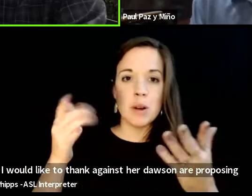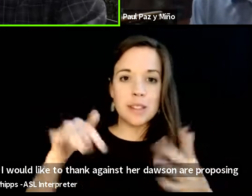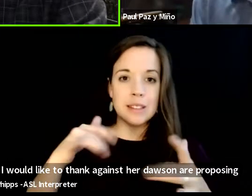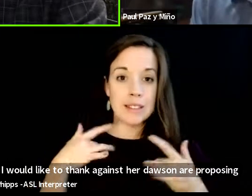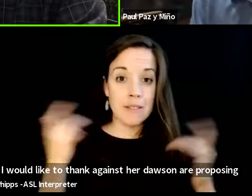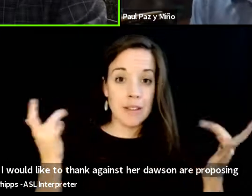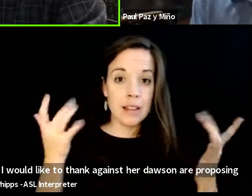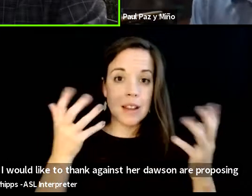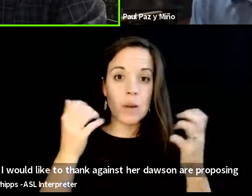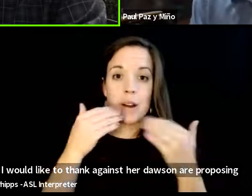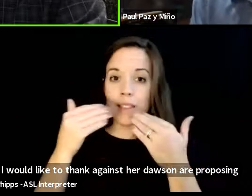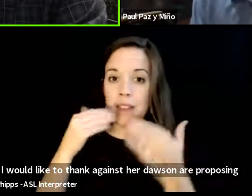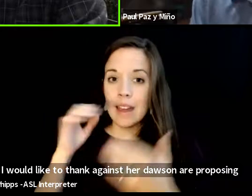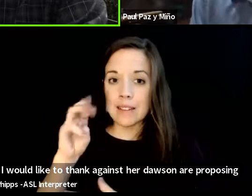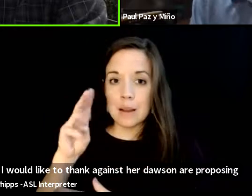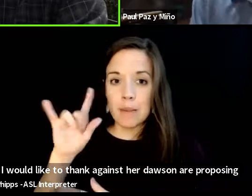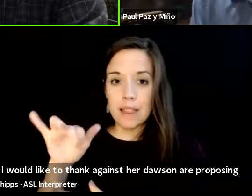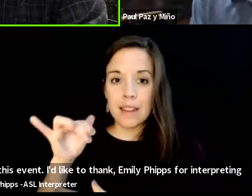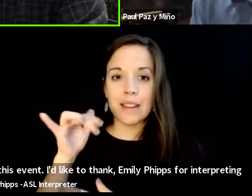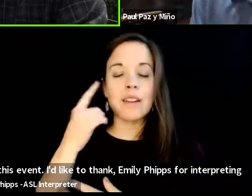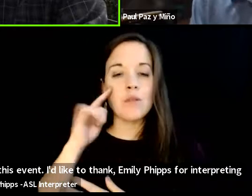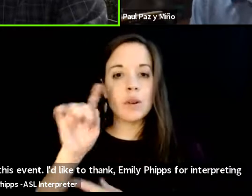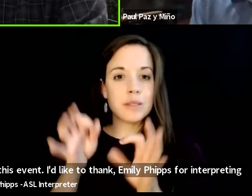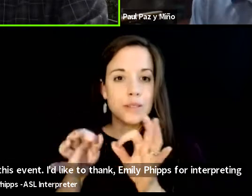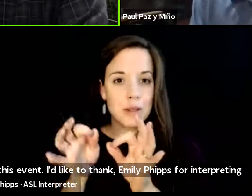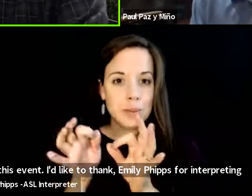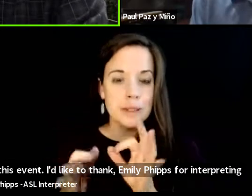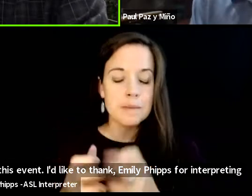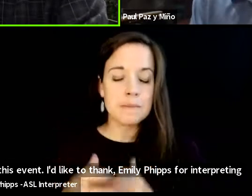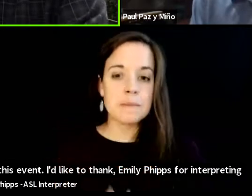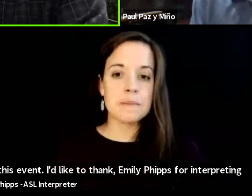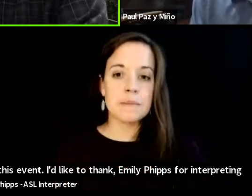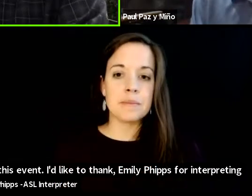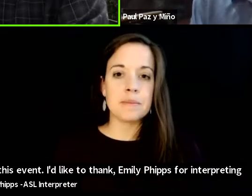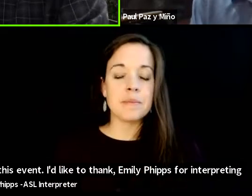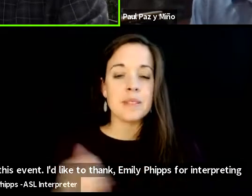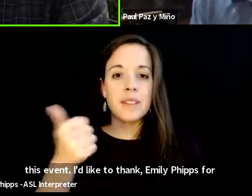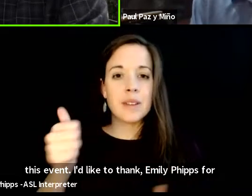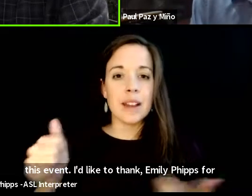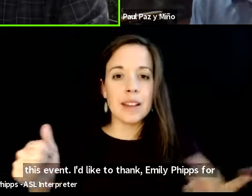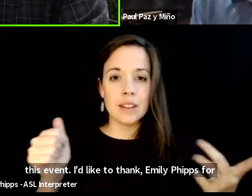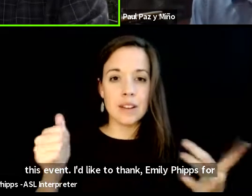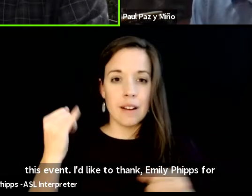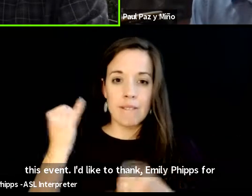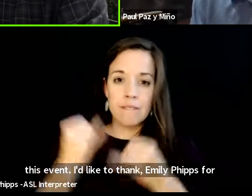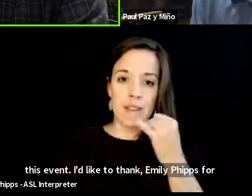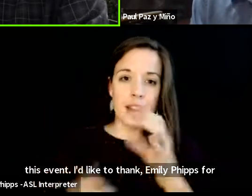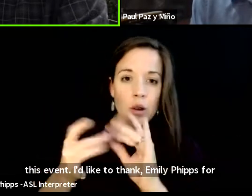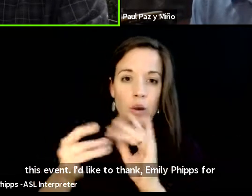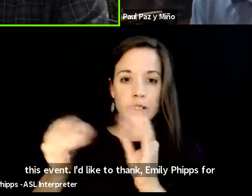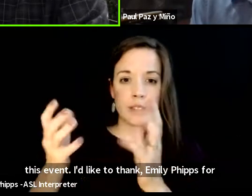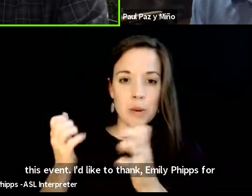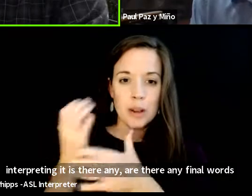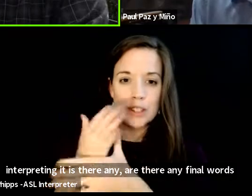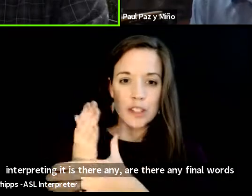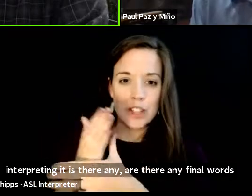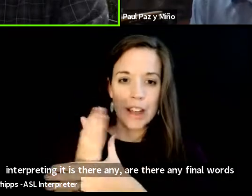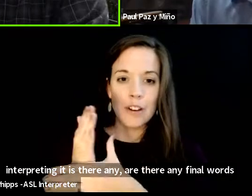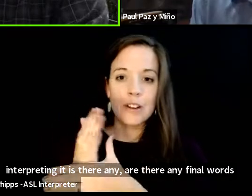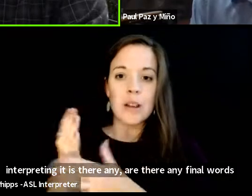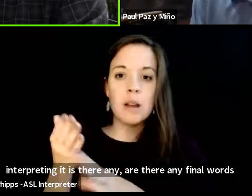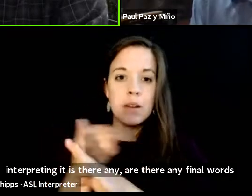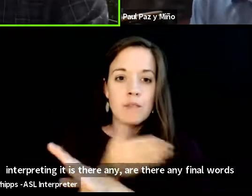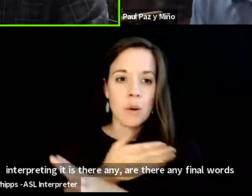thank uh emily phipps for interpreting um is there any are there any final words that you'd like to share uh before i'm